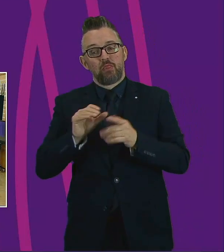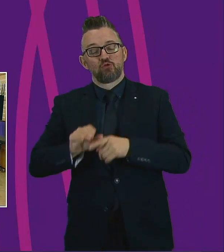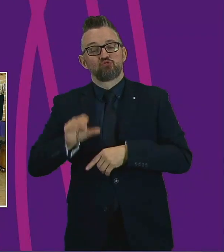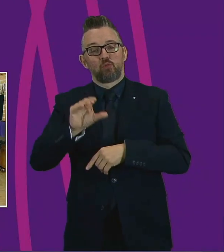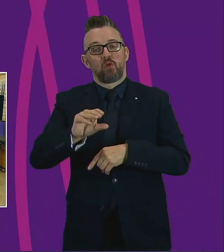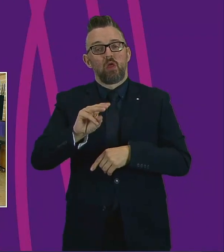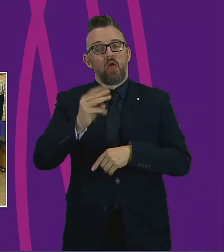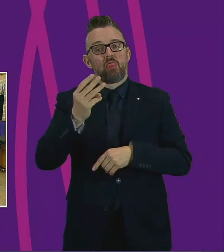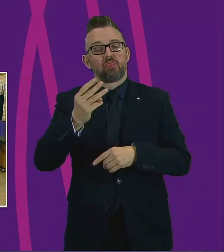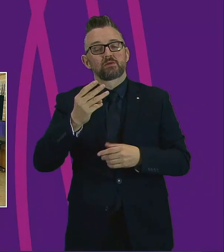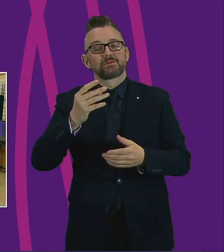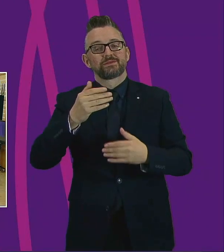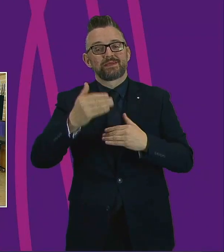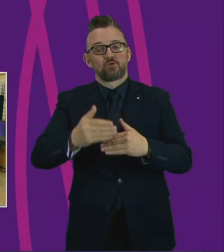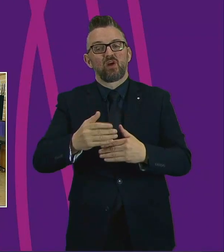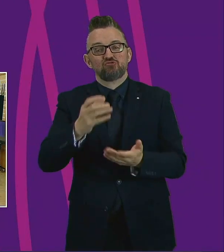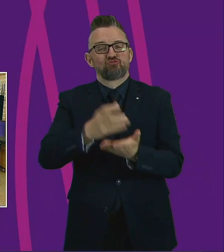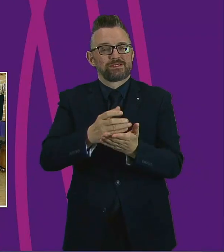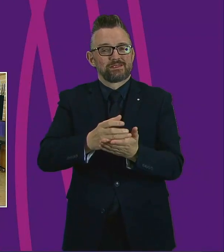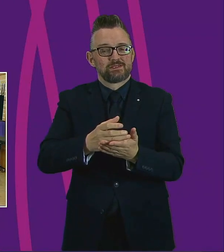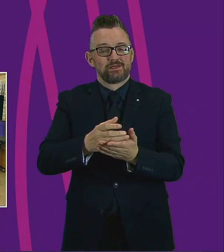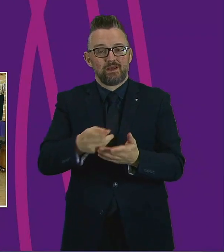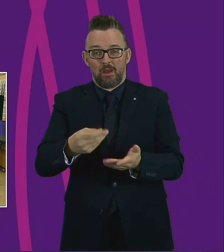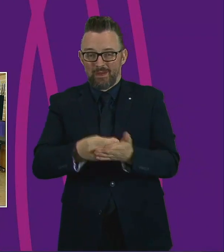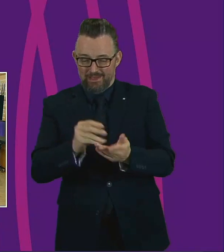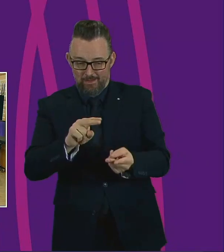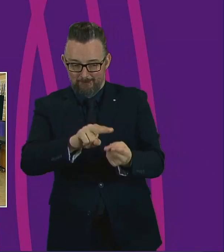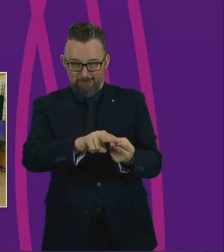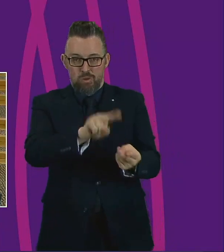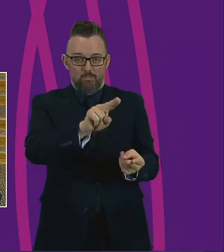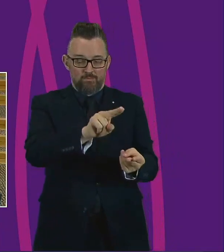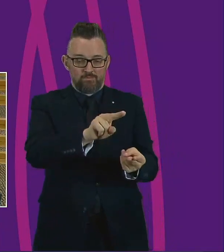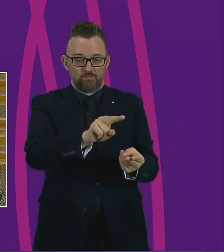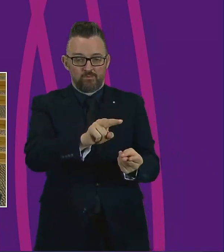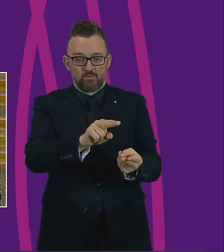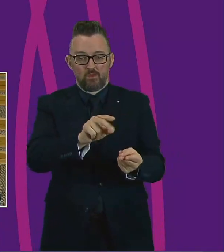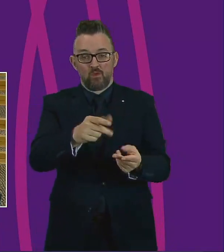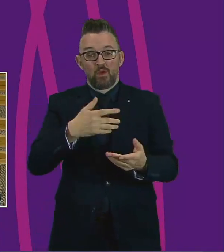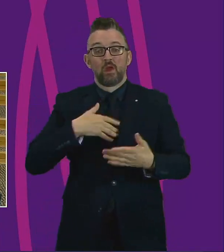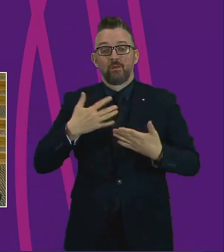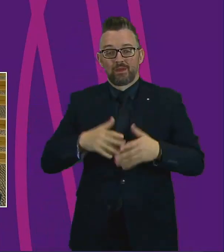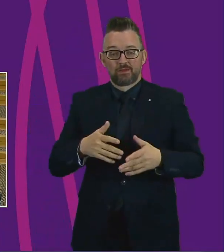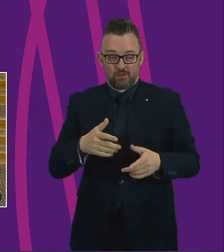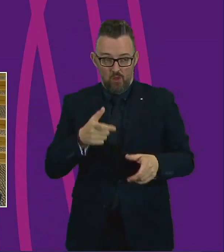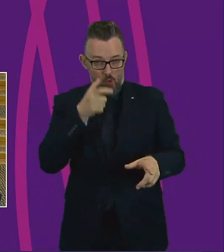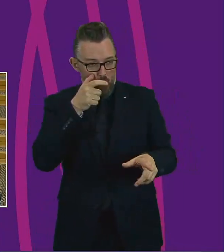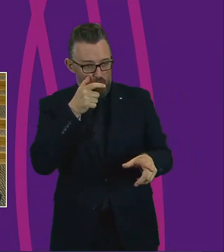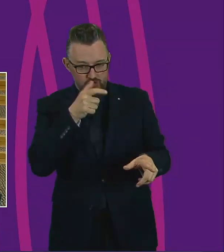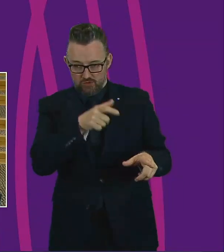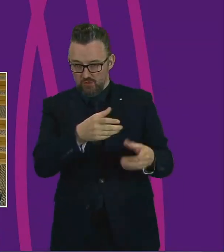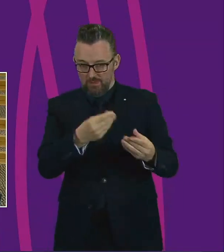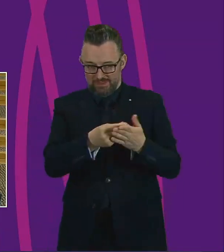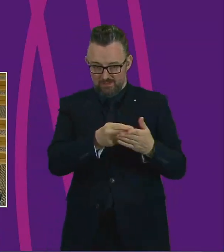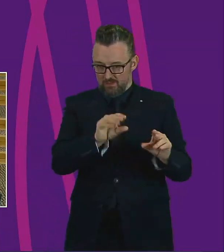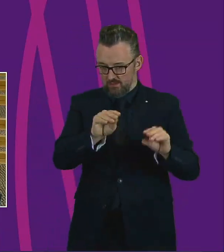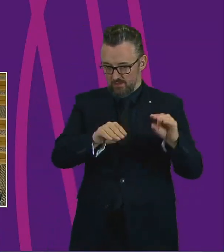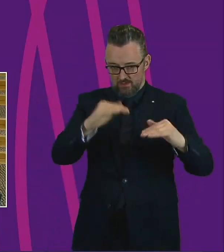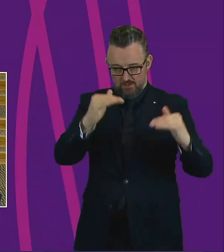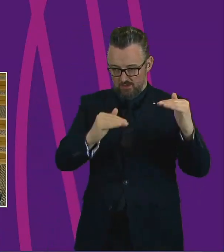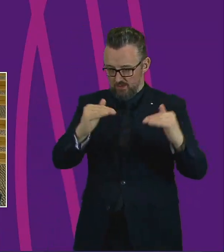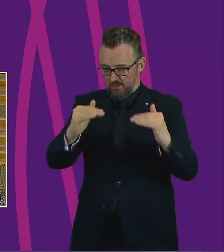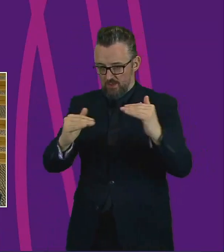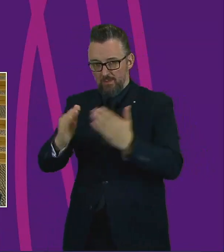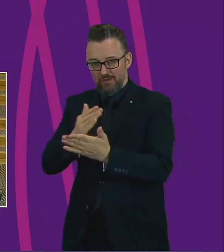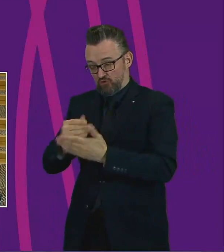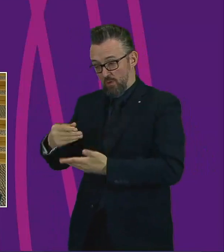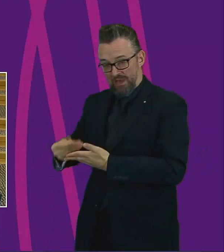third sector resilience fund. So we increased that pot. And again, we're keeping an eye on all of those funds to make sure that we can deploy that resource in the best